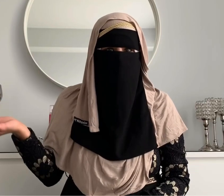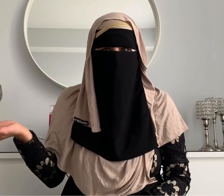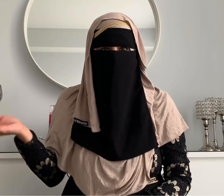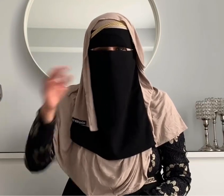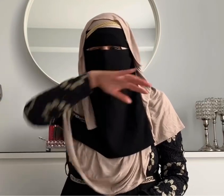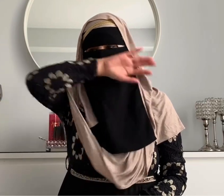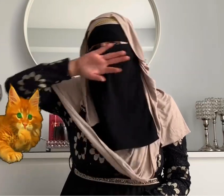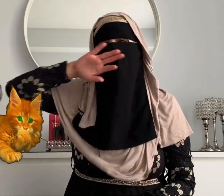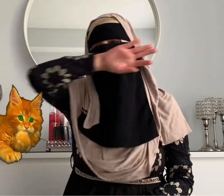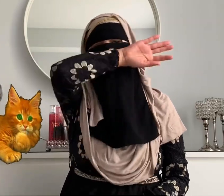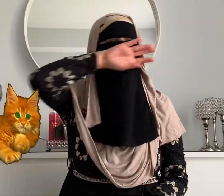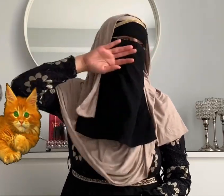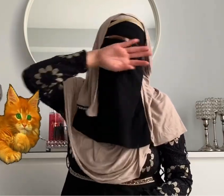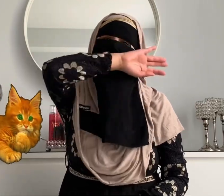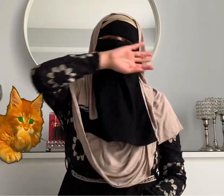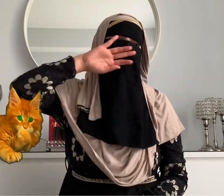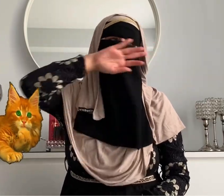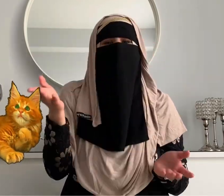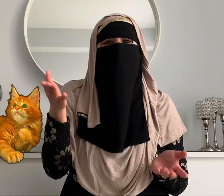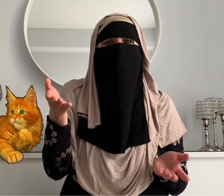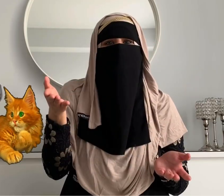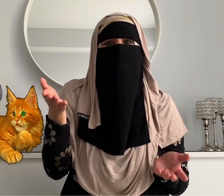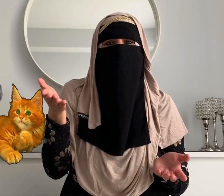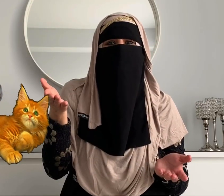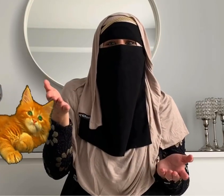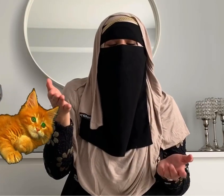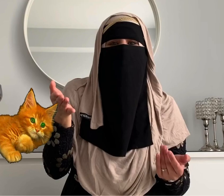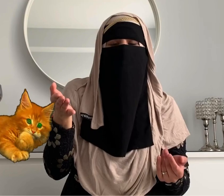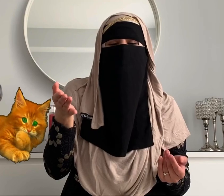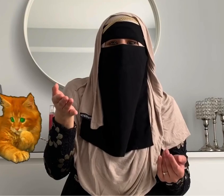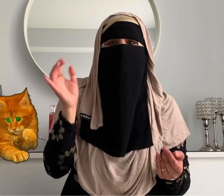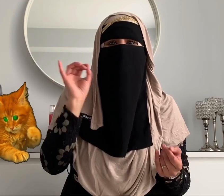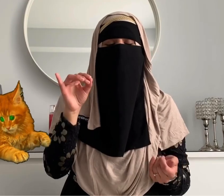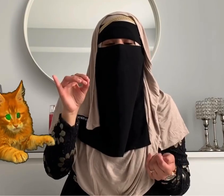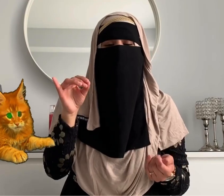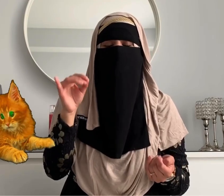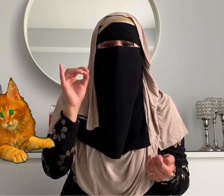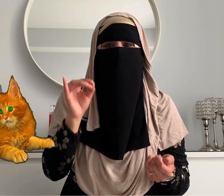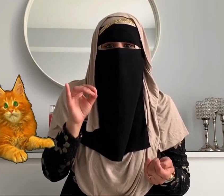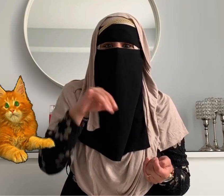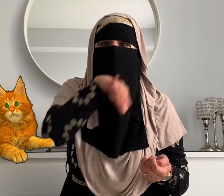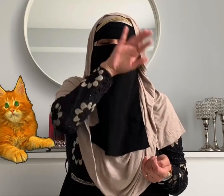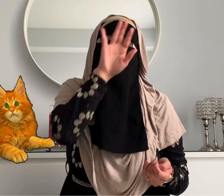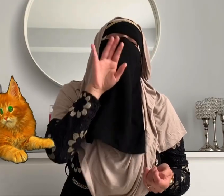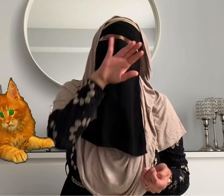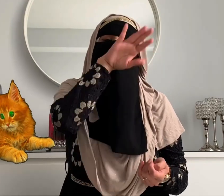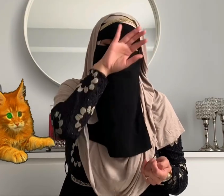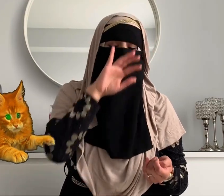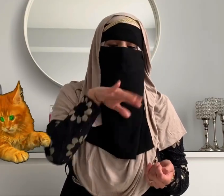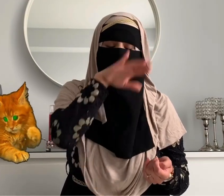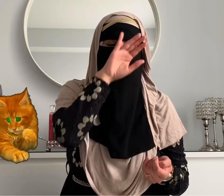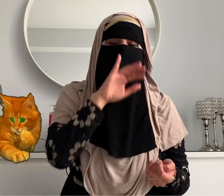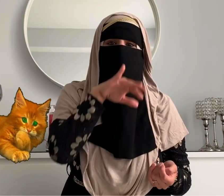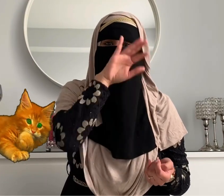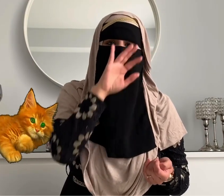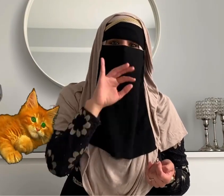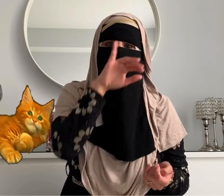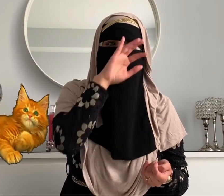for cat is the reason she made this sign was because in one of the books there's a cat and the cat's like licking her paws and stuff so then